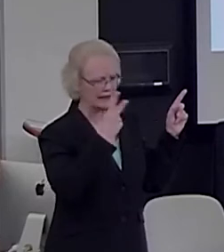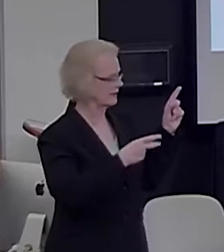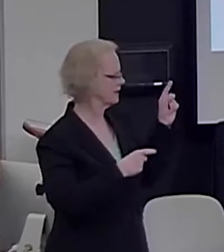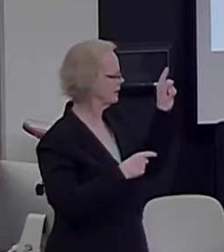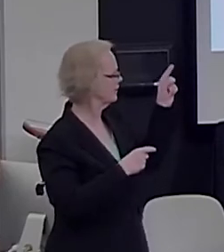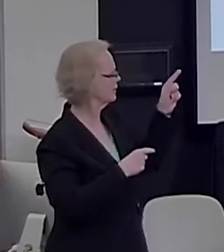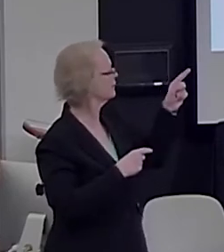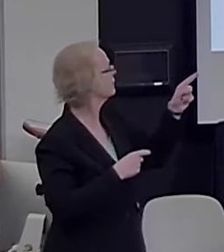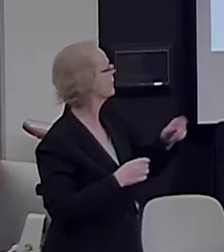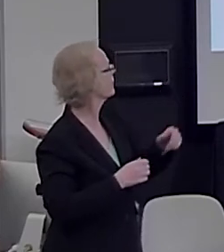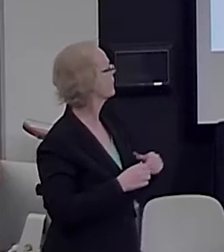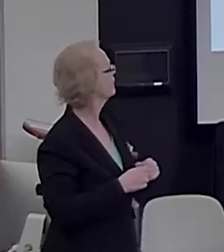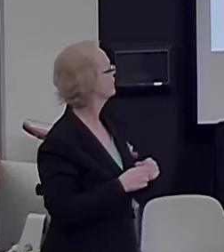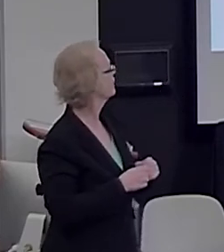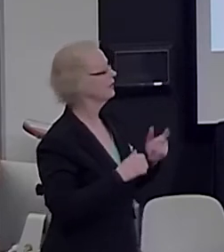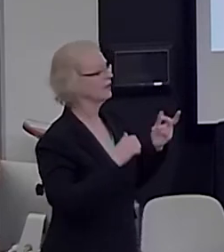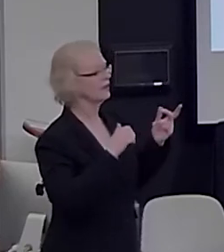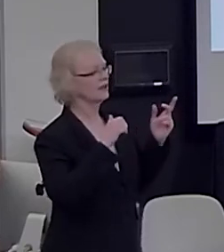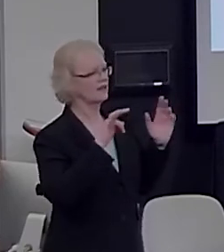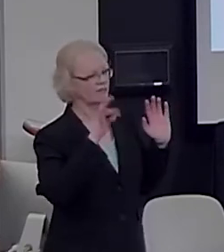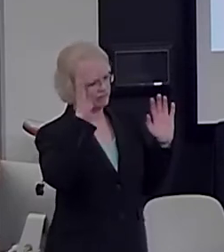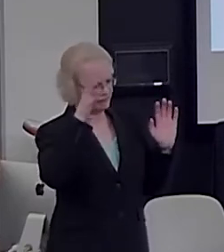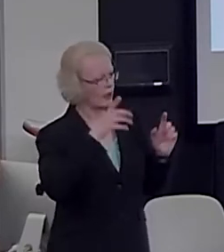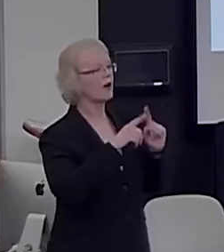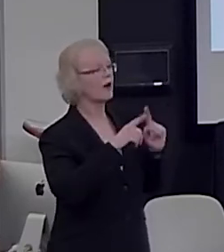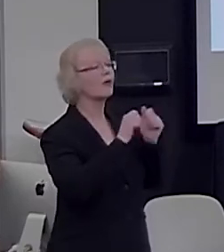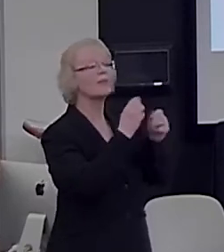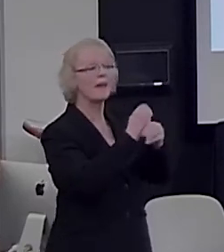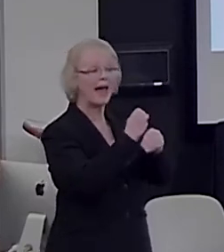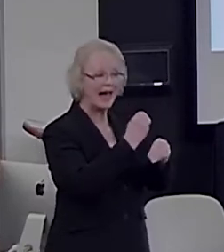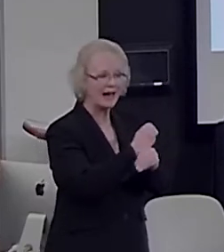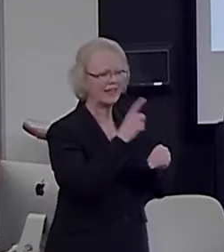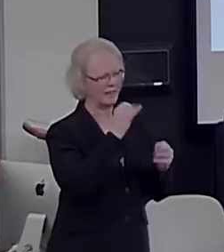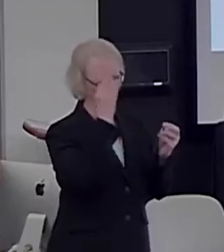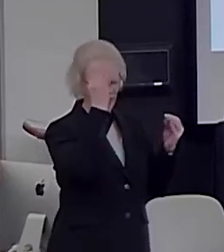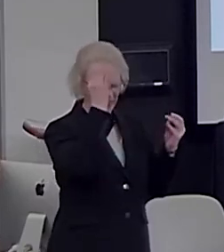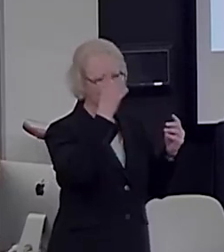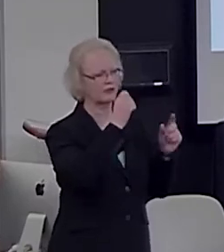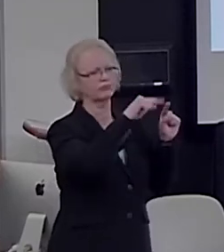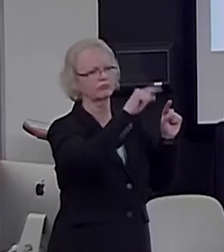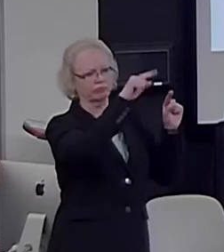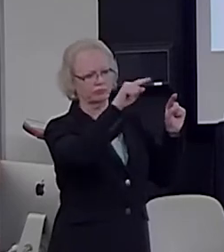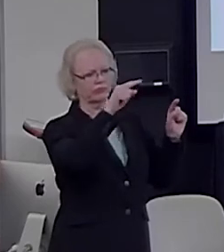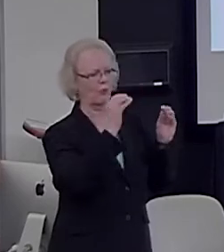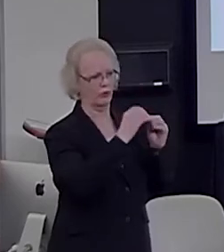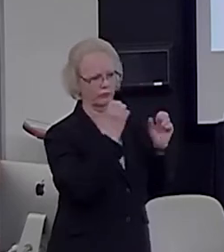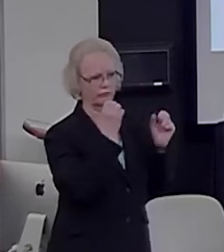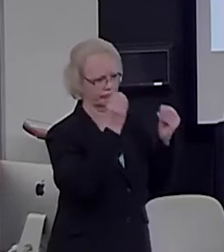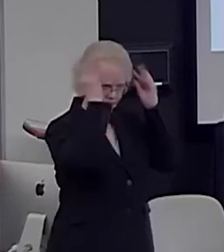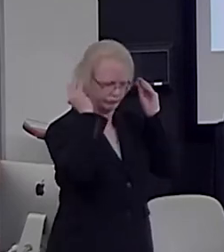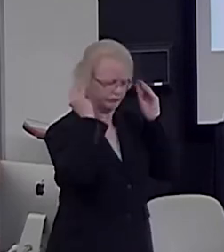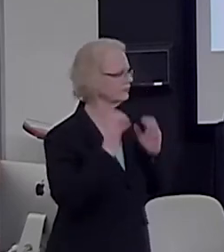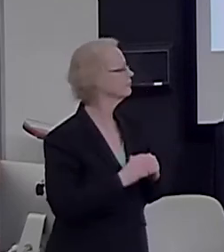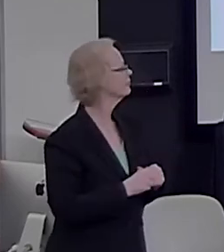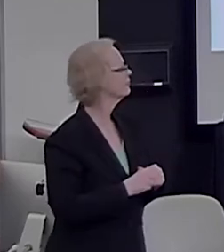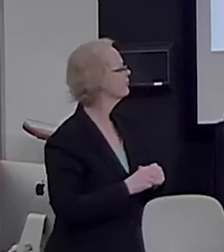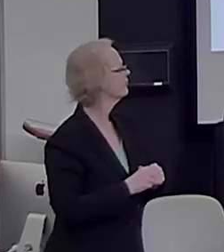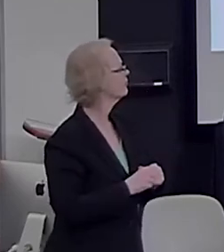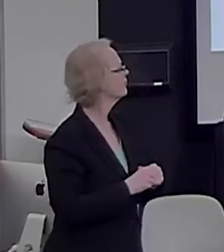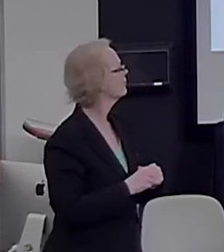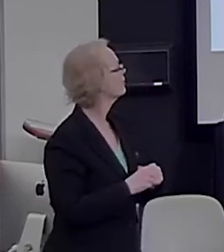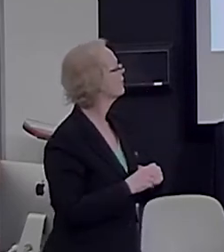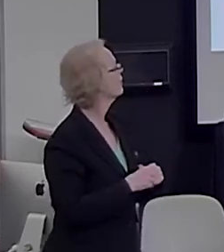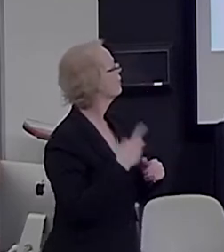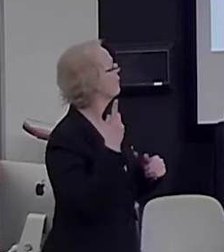But when it's real mathematics, they continue and they have to think and solve the problem, okay? So, by doing this subtraction, we still get our blue